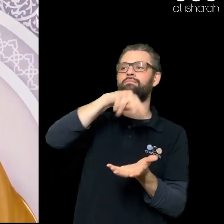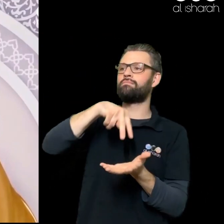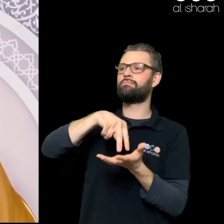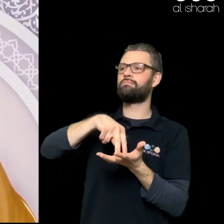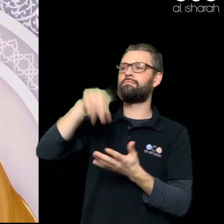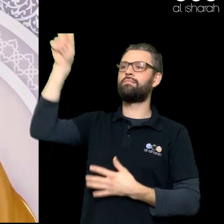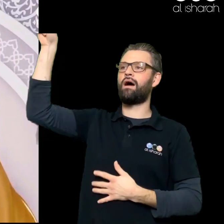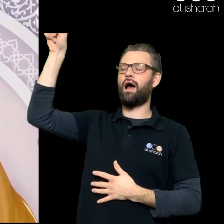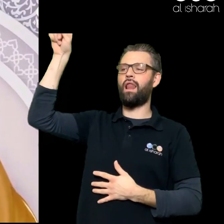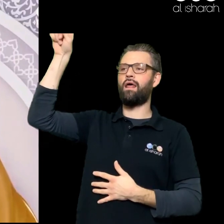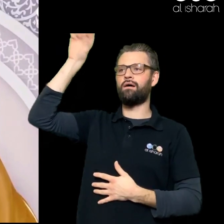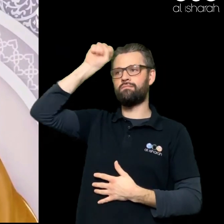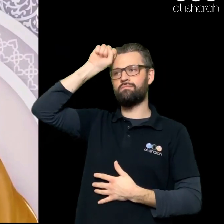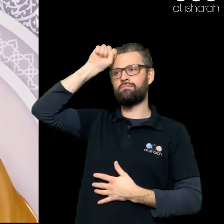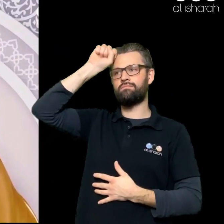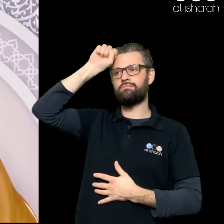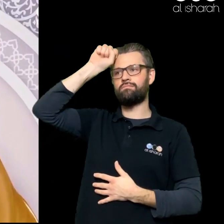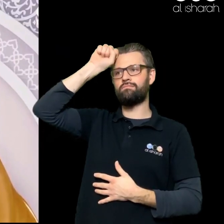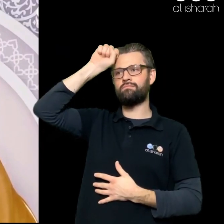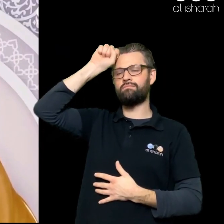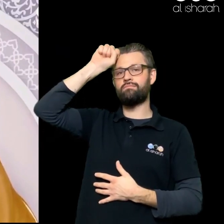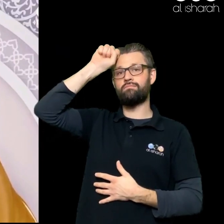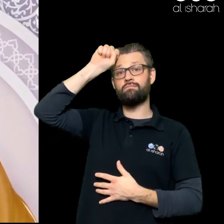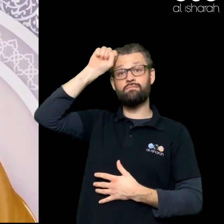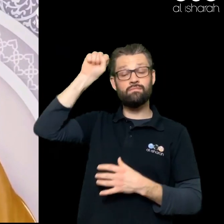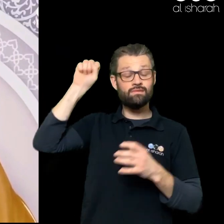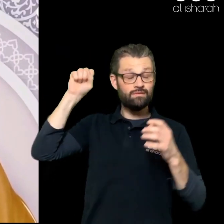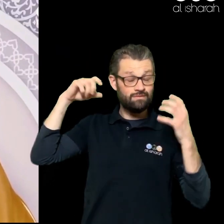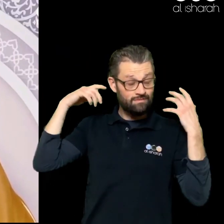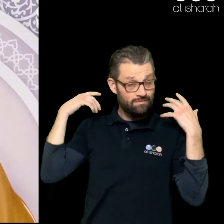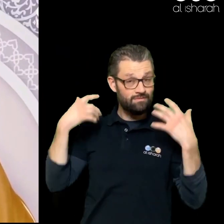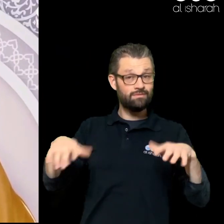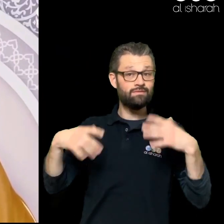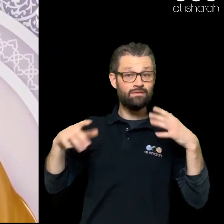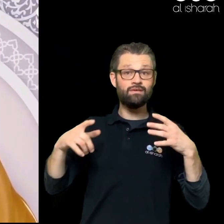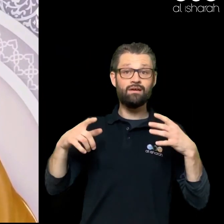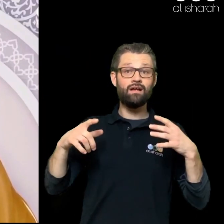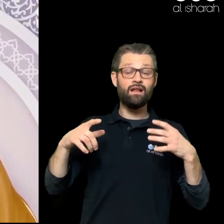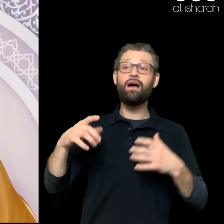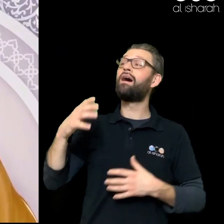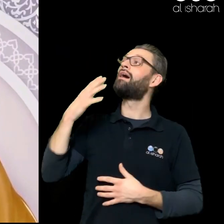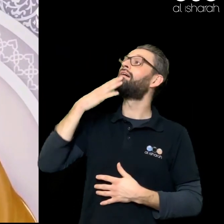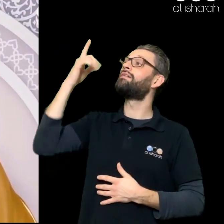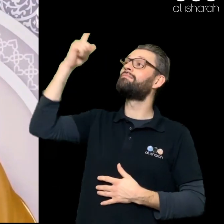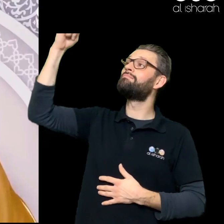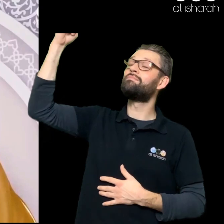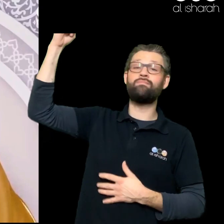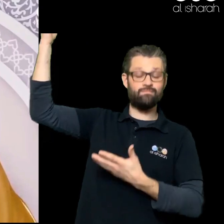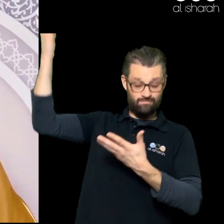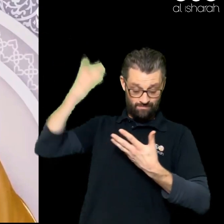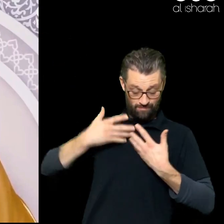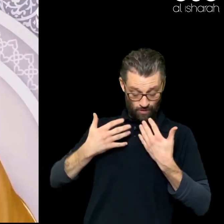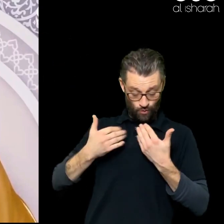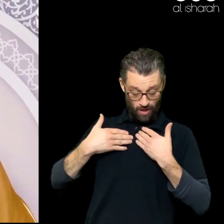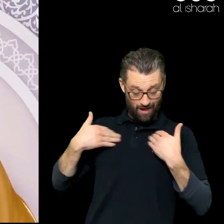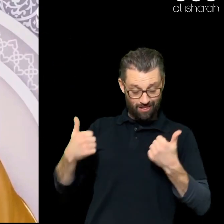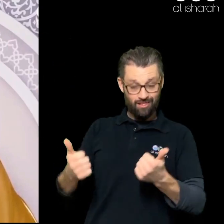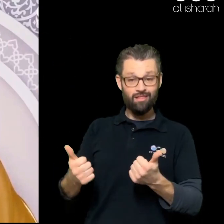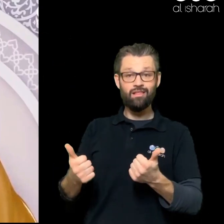Subhanallah You relieve yourself You thank Allah For giving you Good health You eat your food You remember Allah Praise him Thank